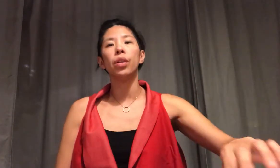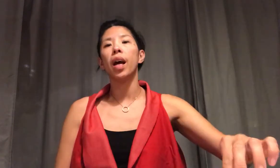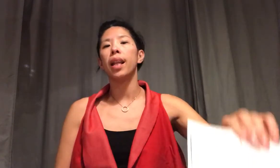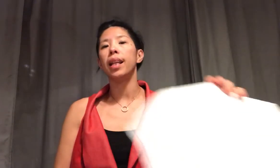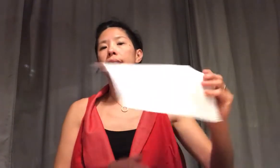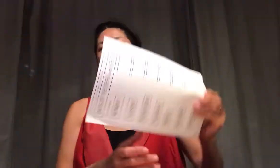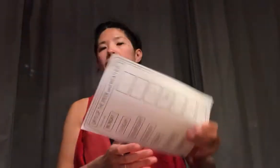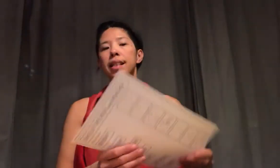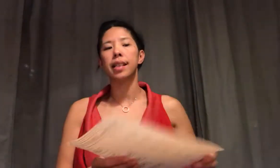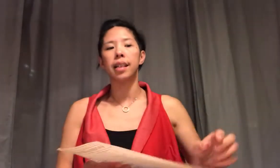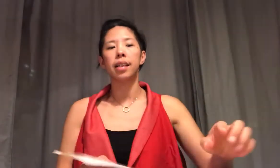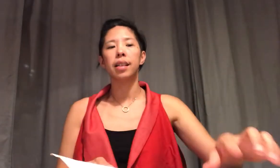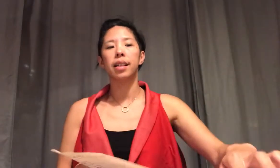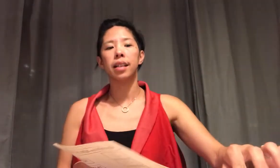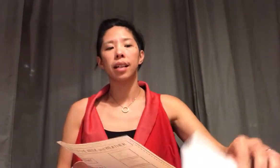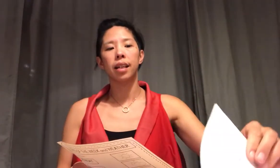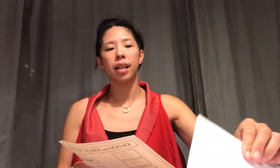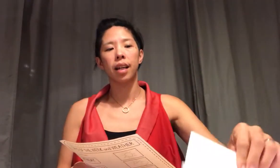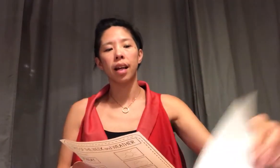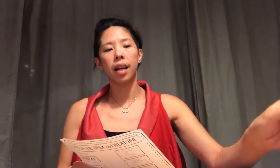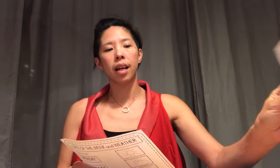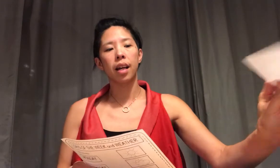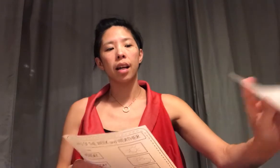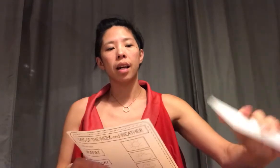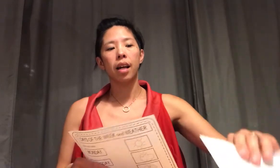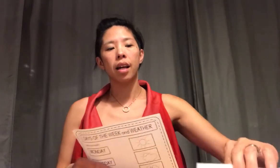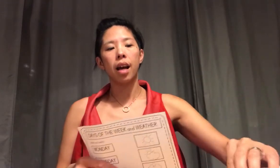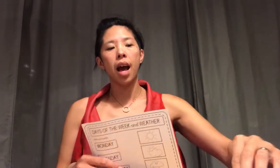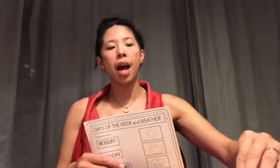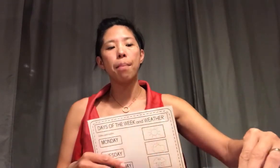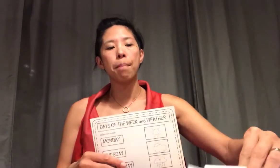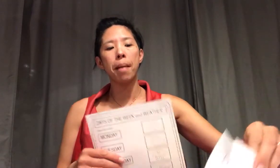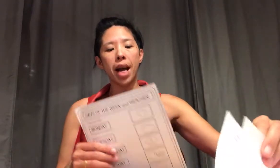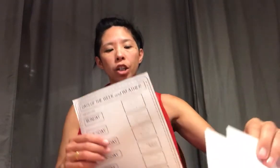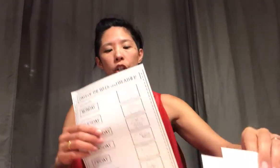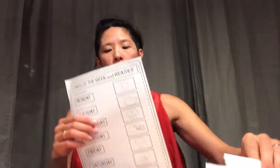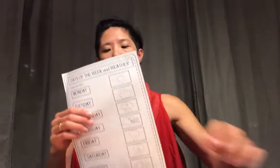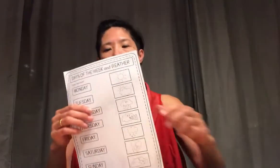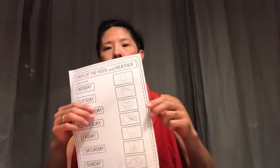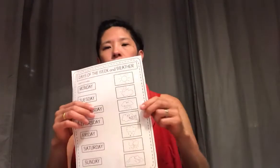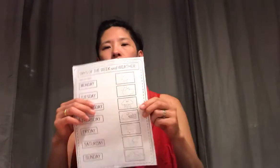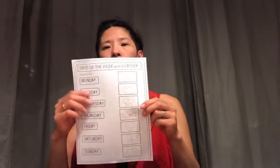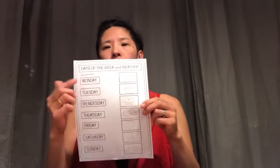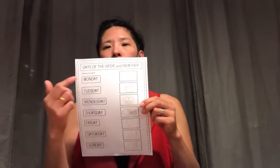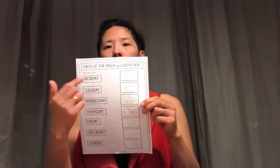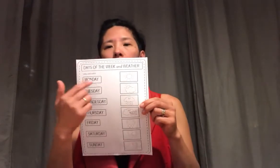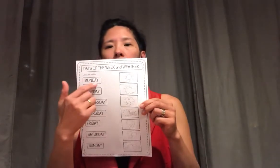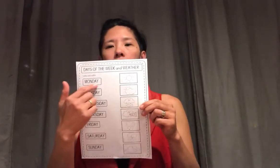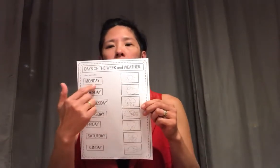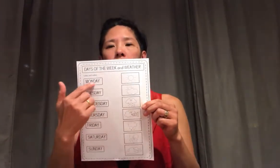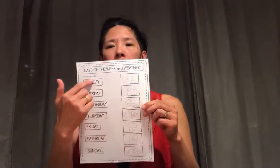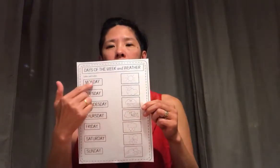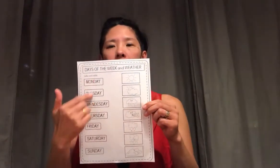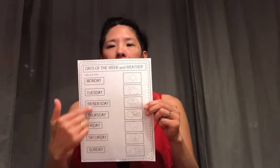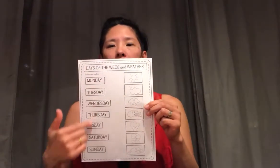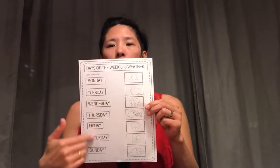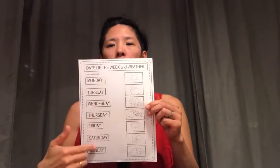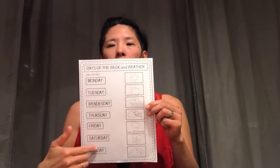listen and match the days of the week